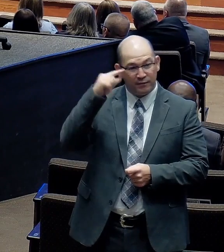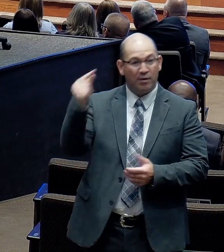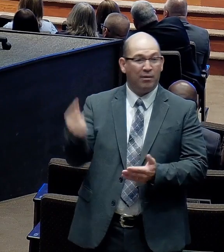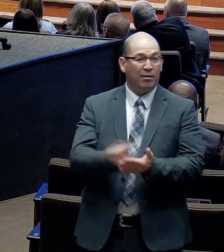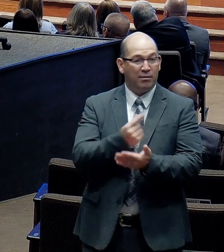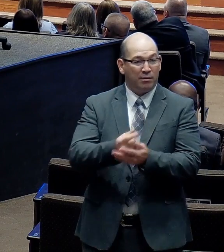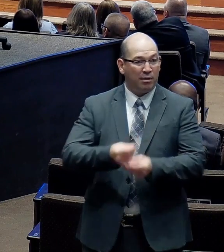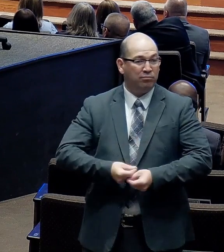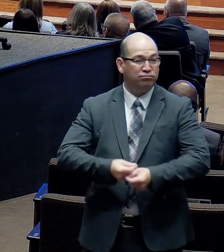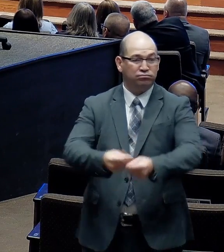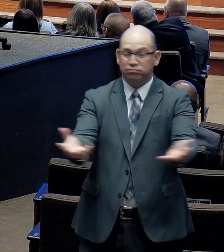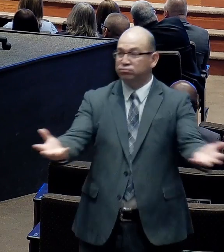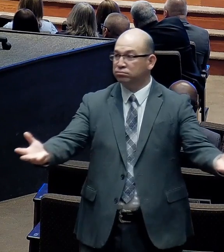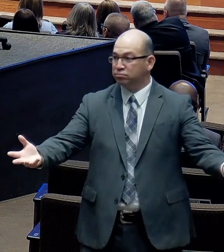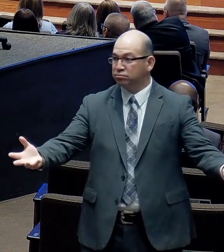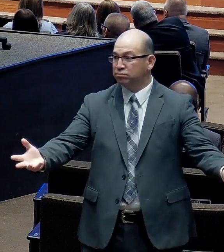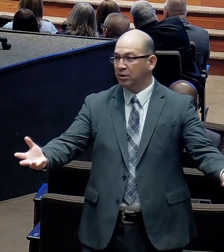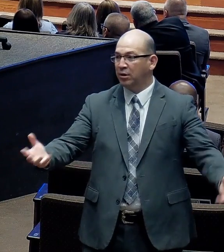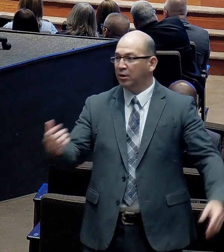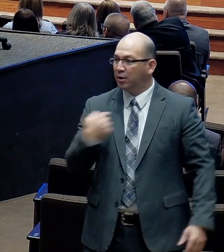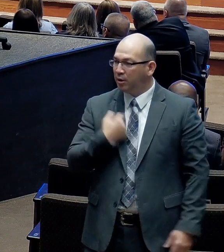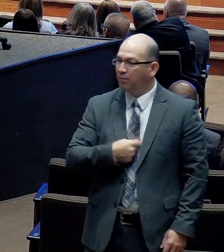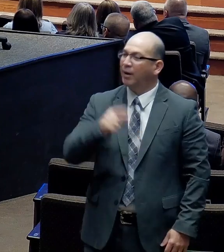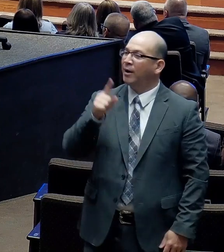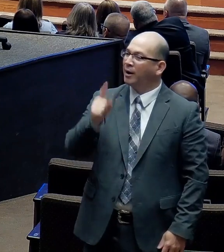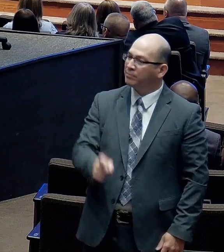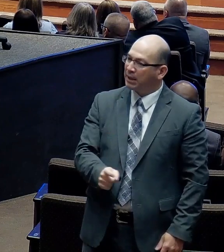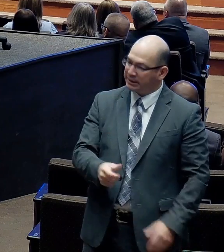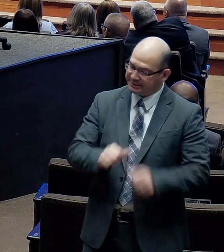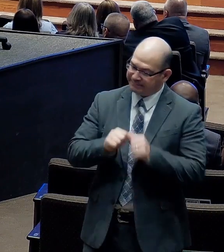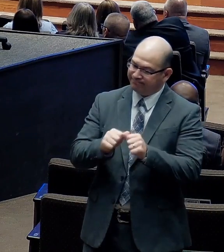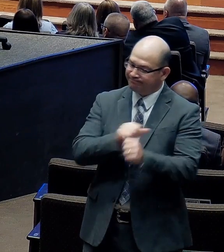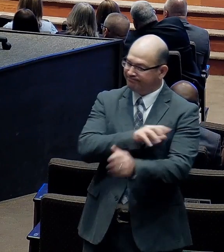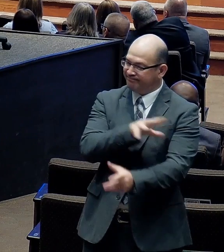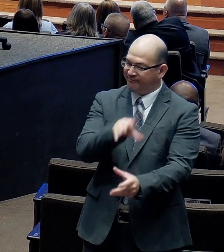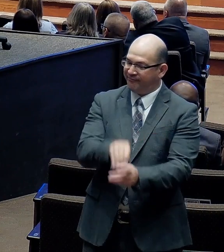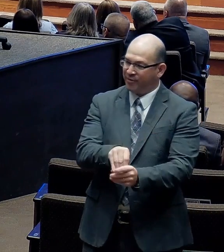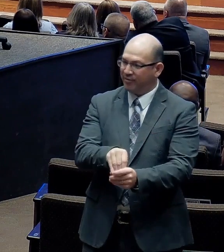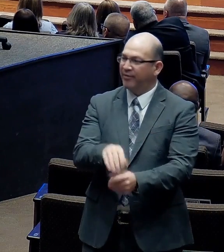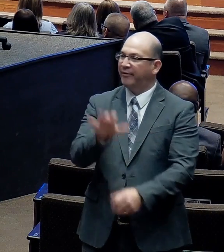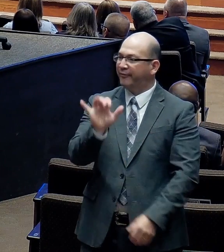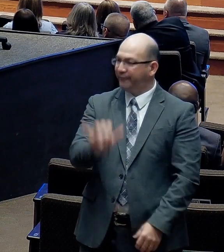A constant work of Lancaster Baptist Church.